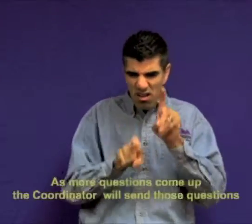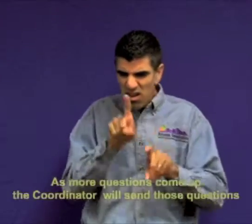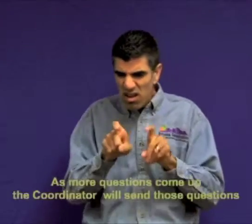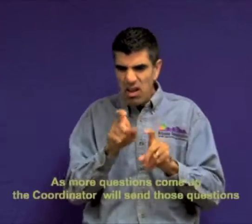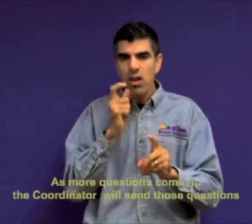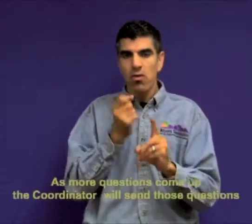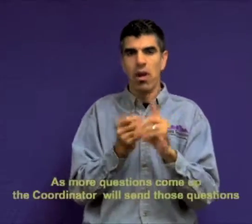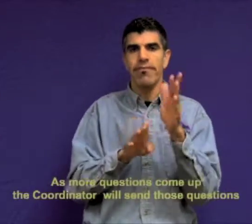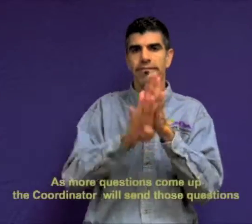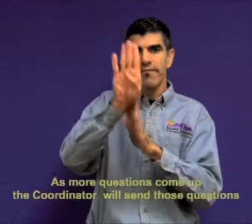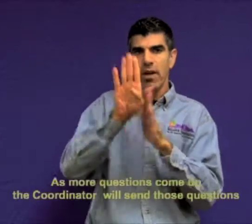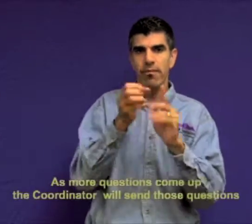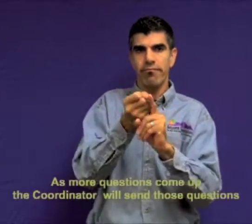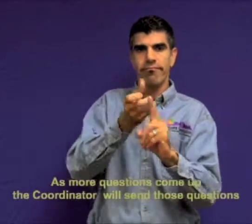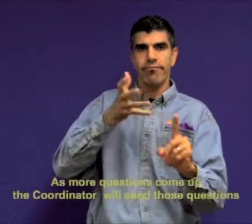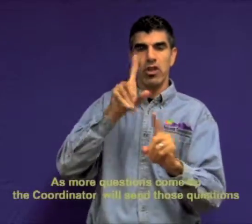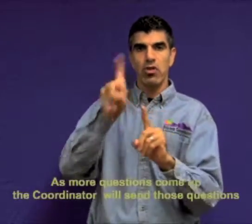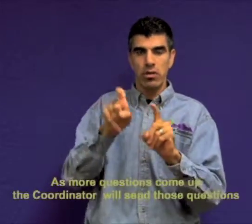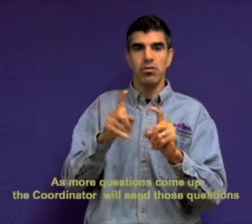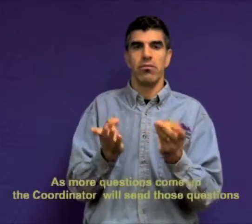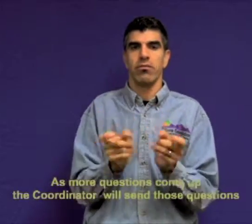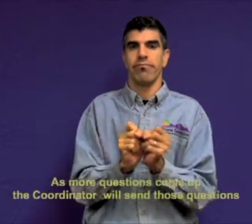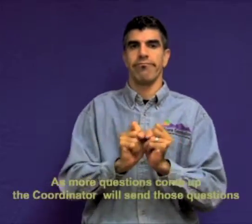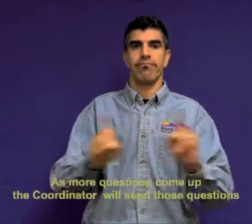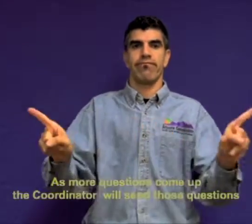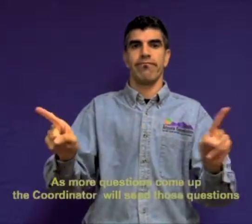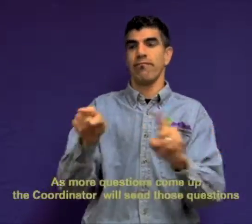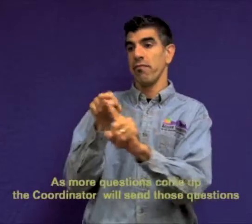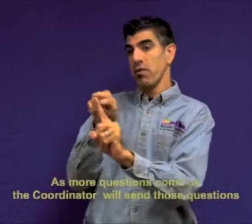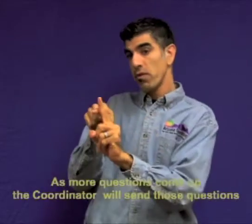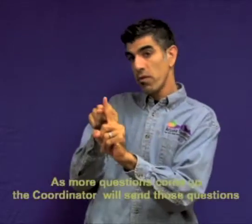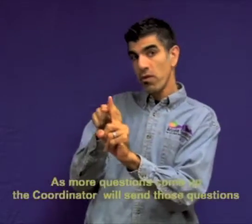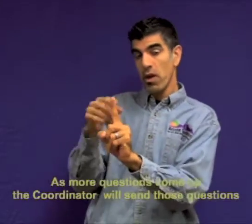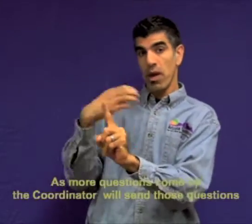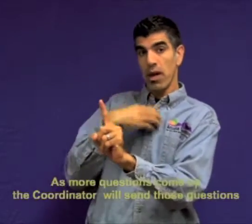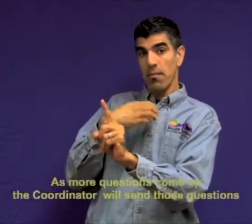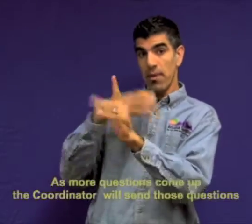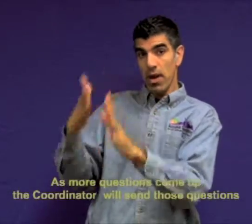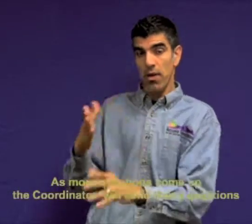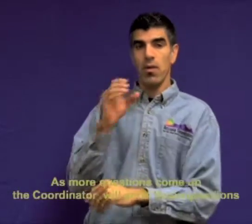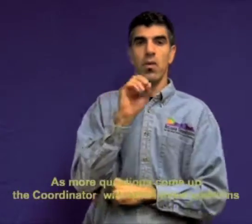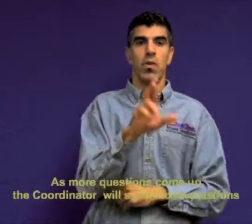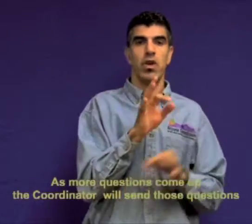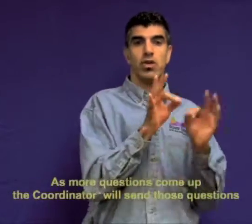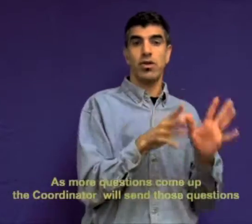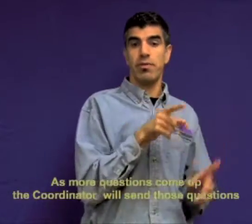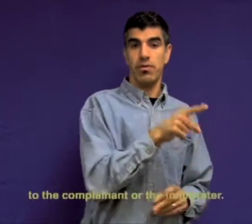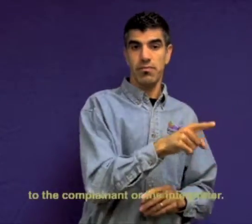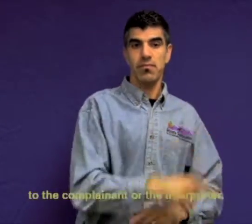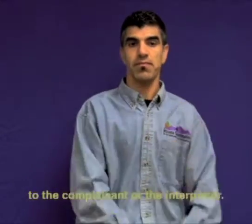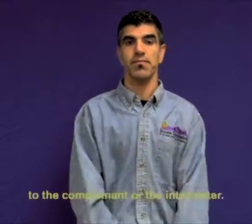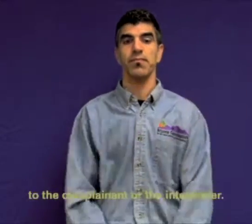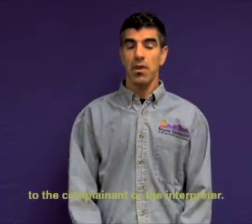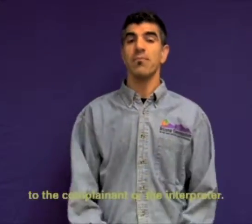As more questions come up, the coordinator will send those questions to the complainant or the interpreter.